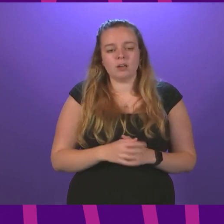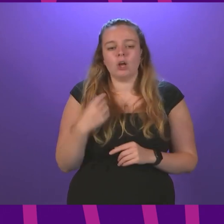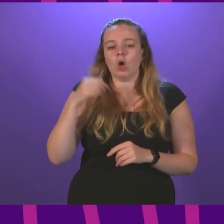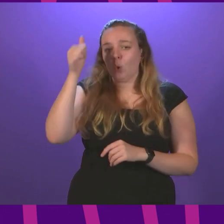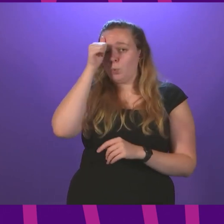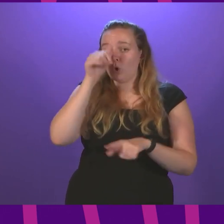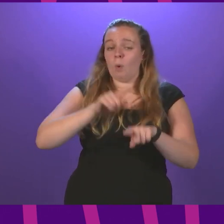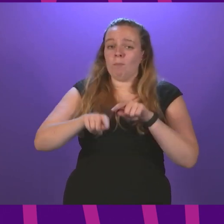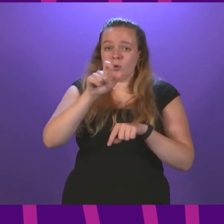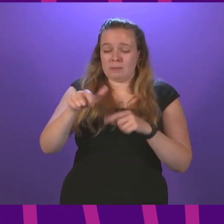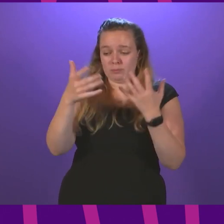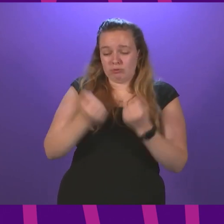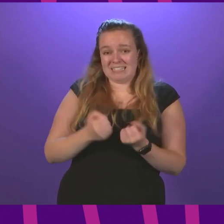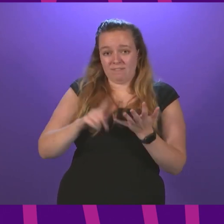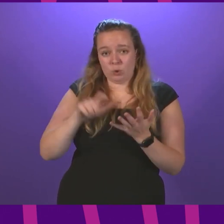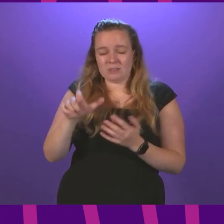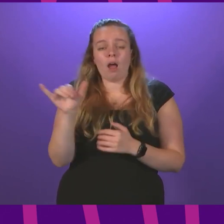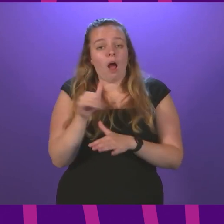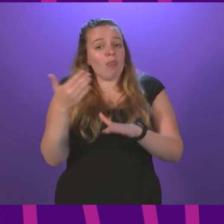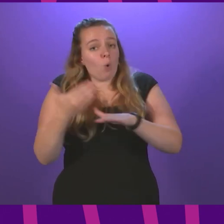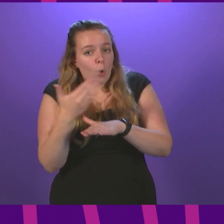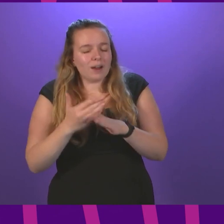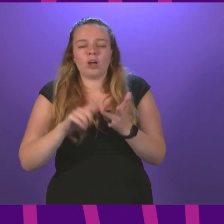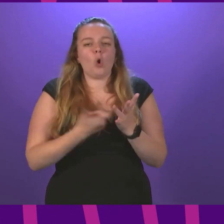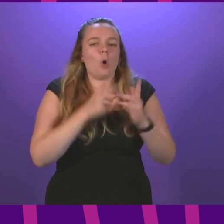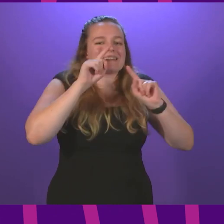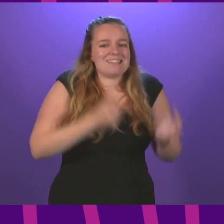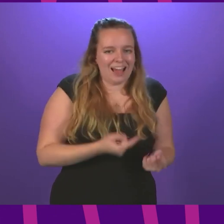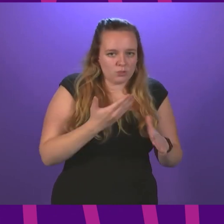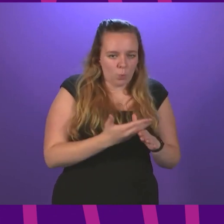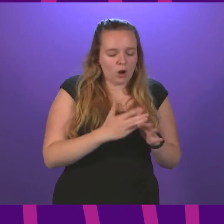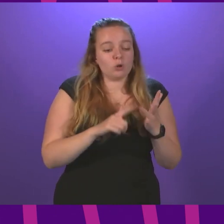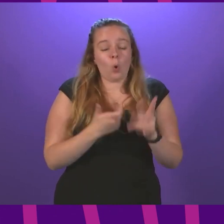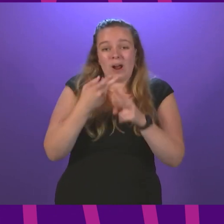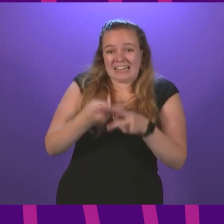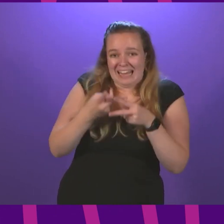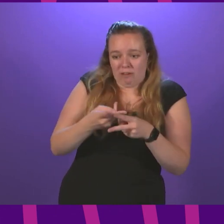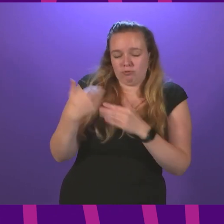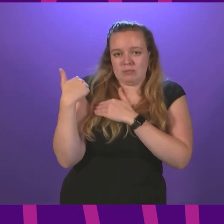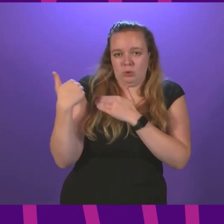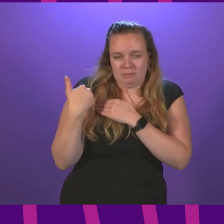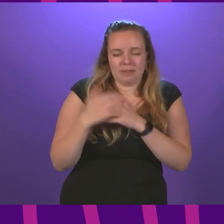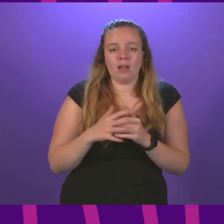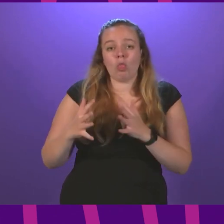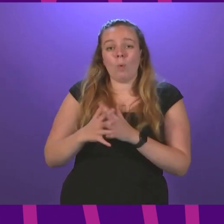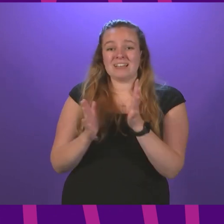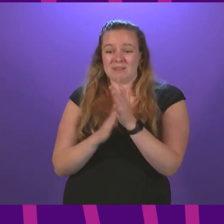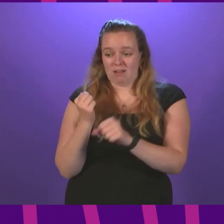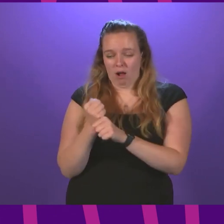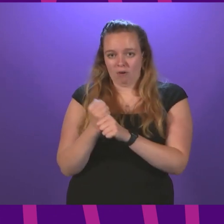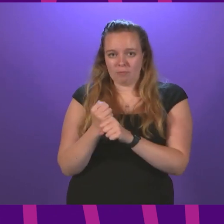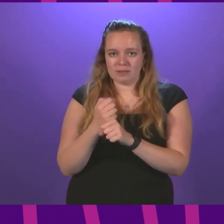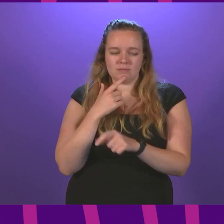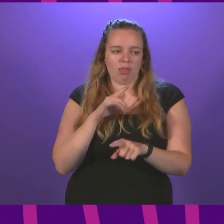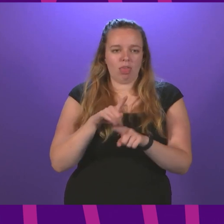know that most people on universal credit are either working or unfit to work or have caring responsibilities. The Westminster Government's attempt to